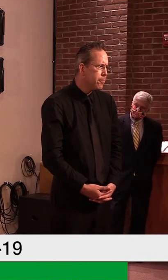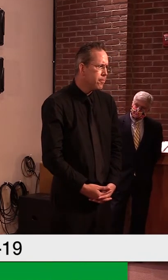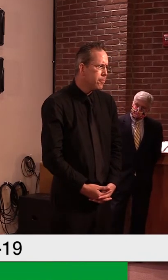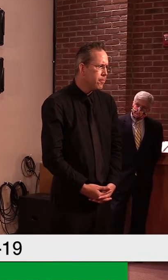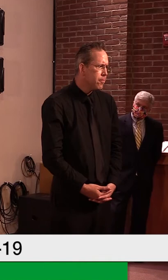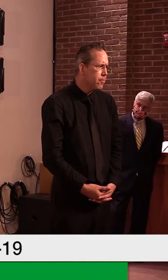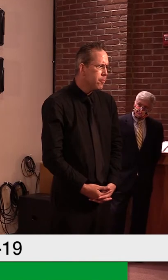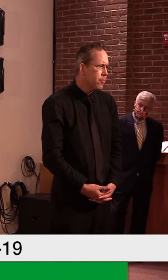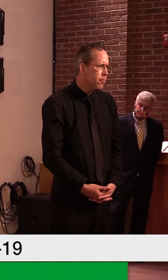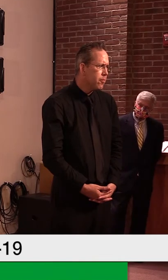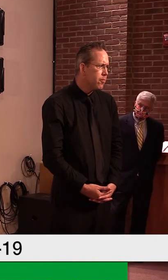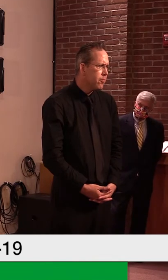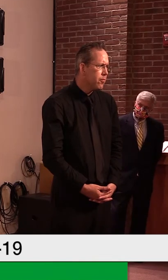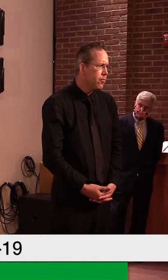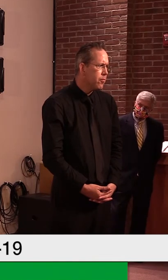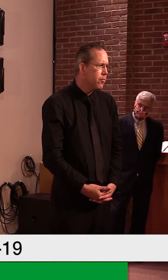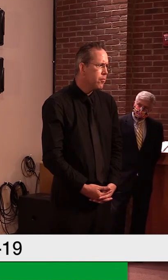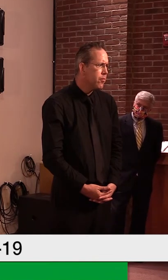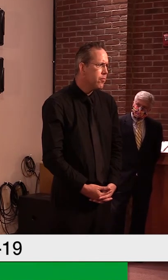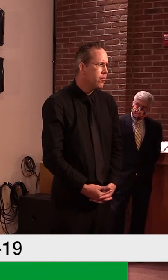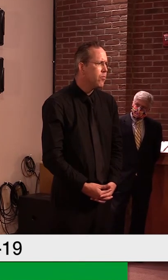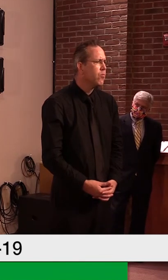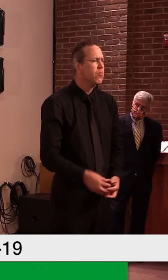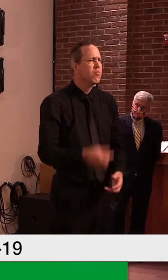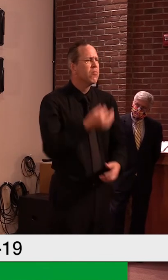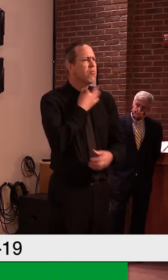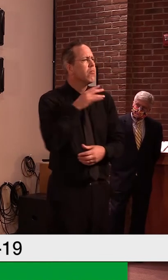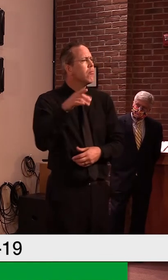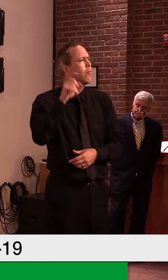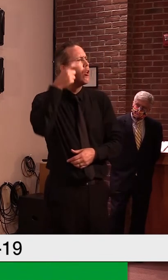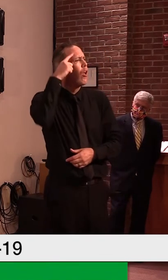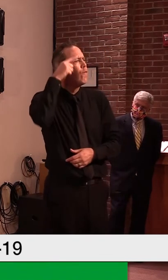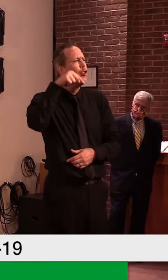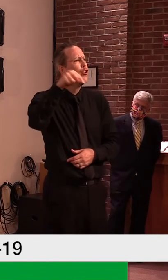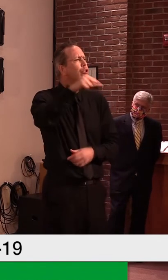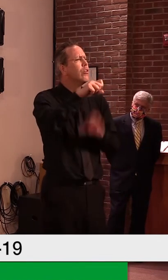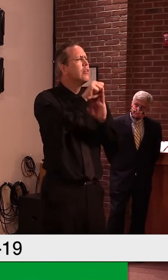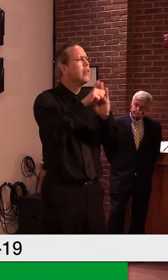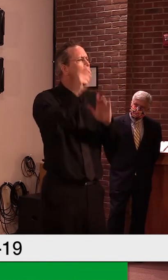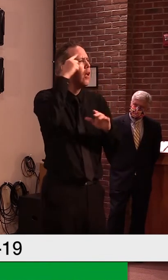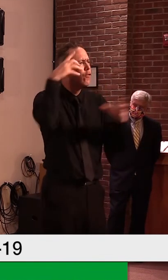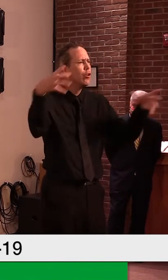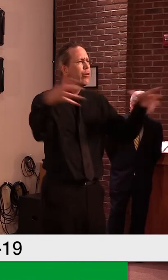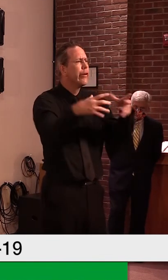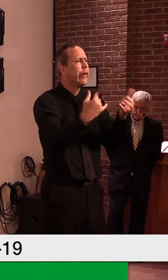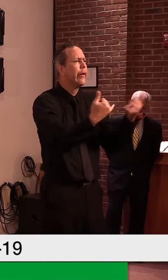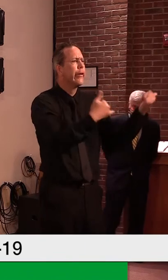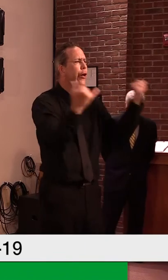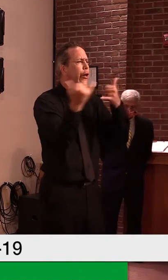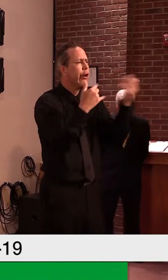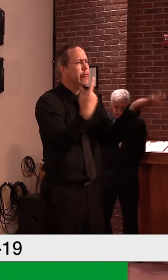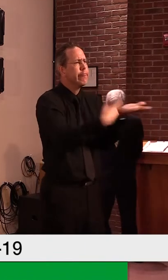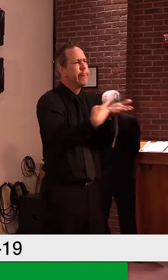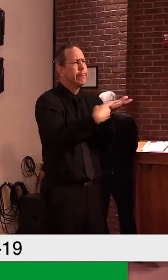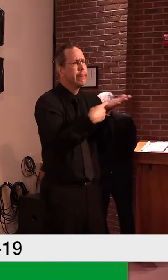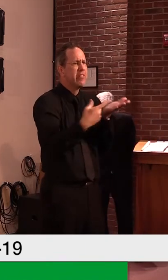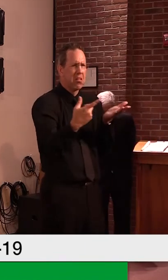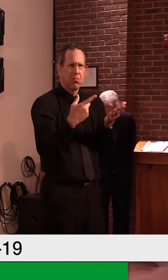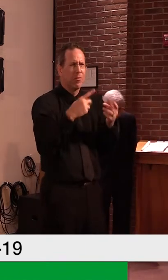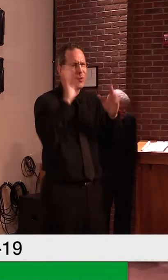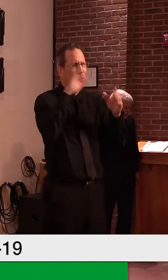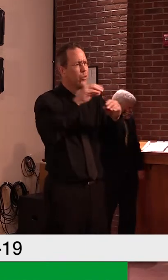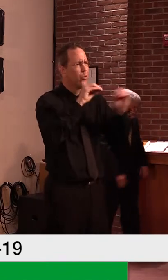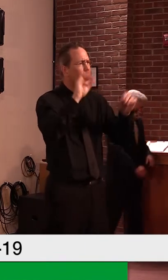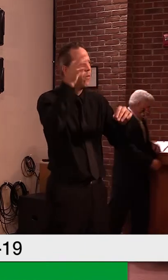I'm not sure that there's any, uh, formalized, um, uh, plan working together. Obviously the, the national